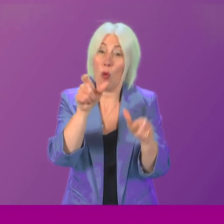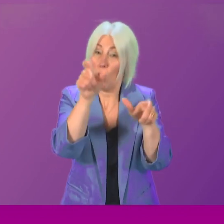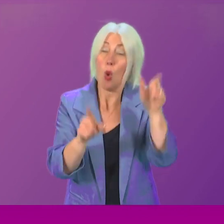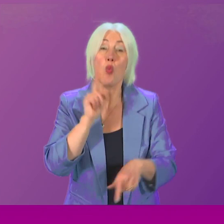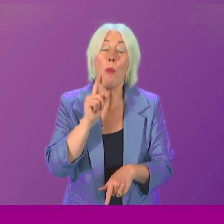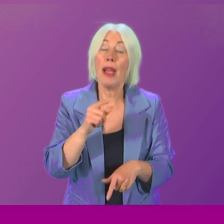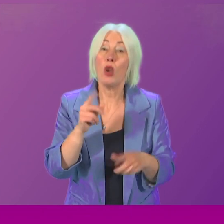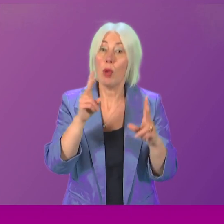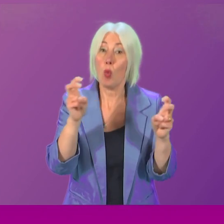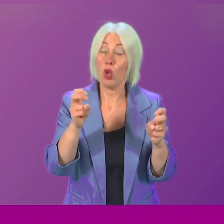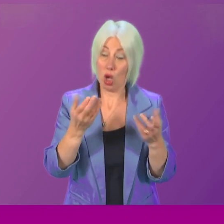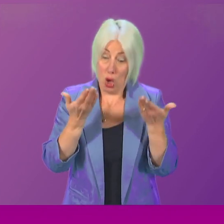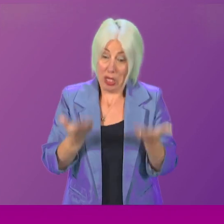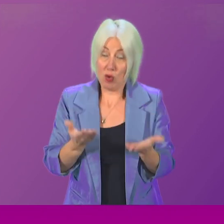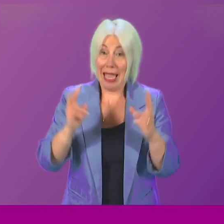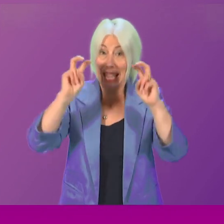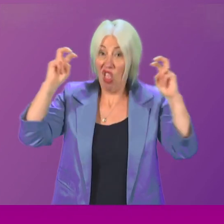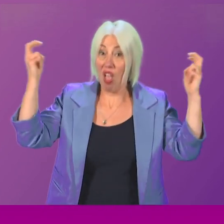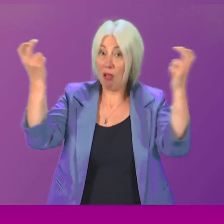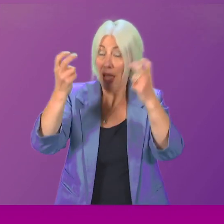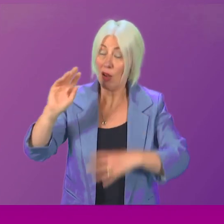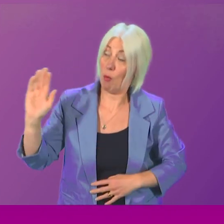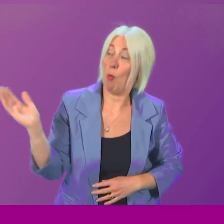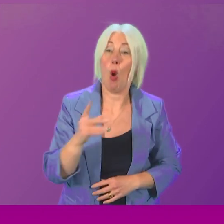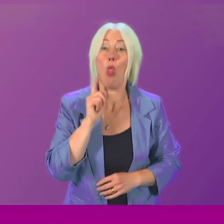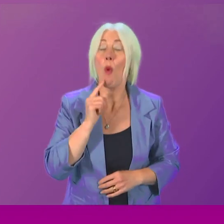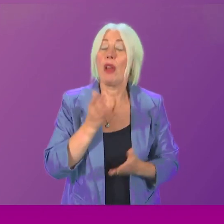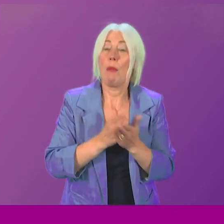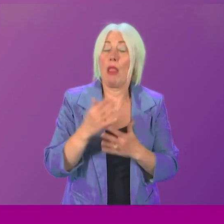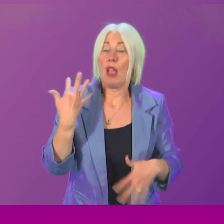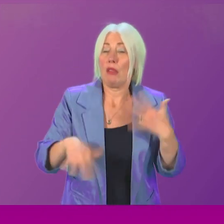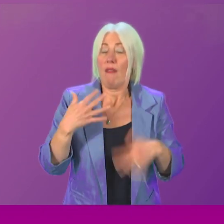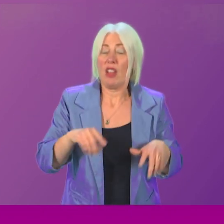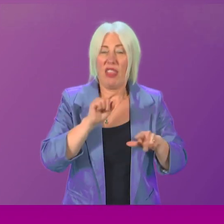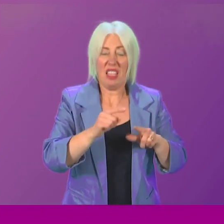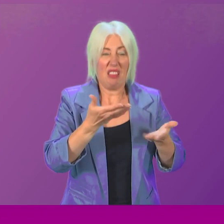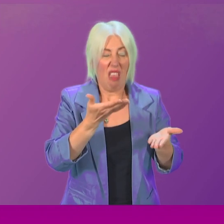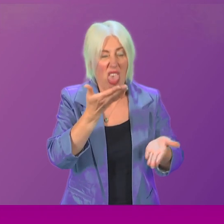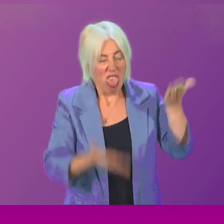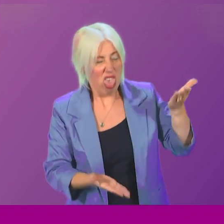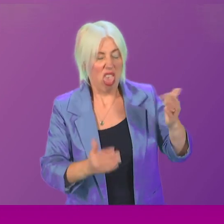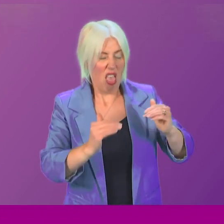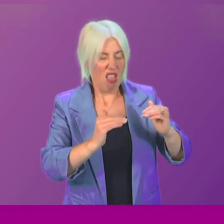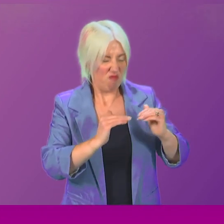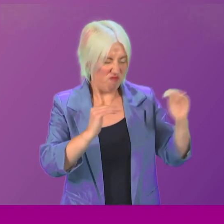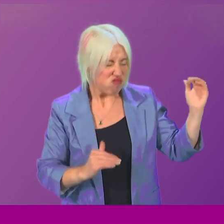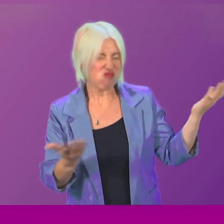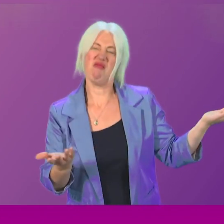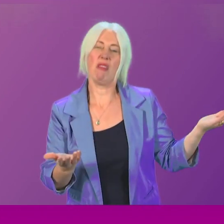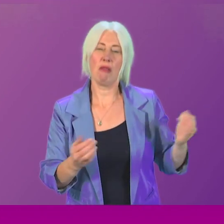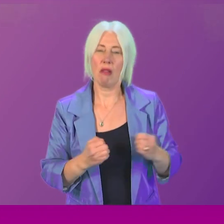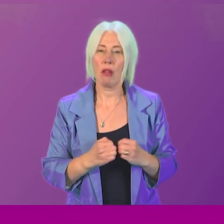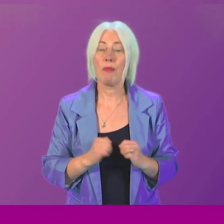not just here in the gallery today, but every woman who suffered this injustice. It is important that we recognise,